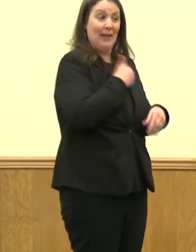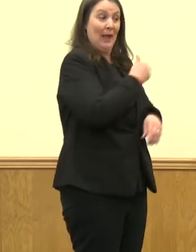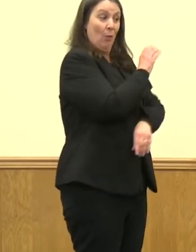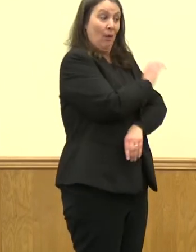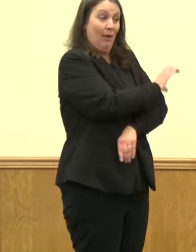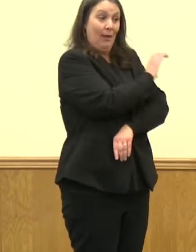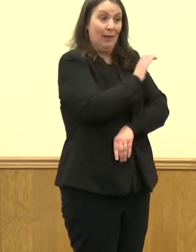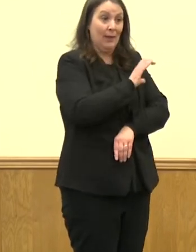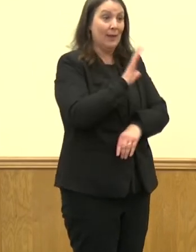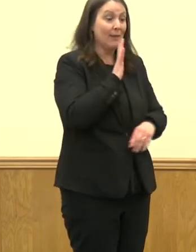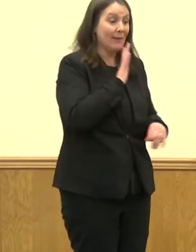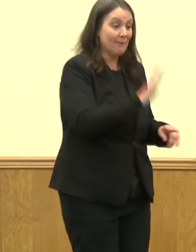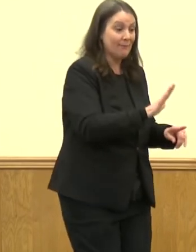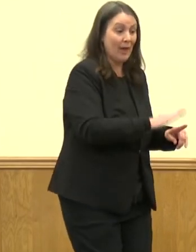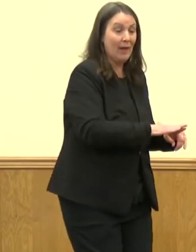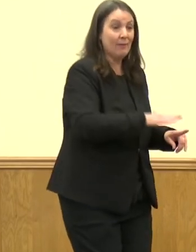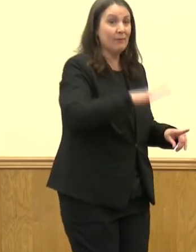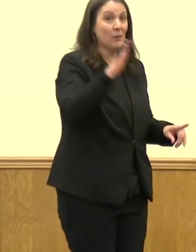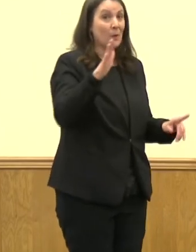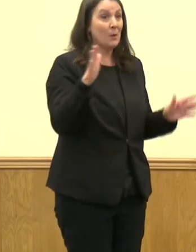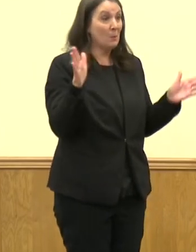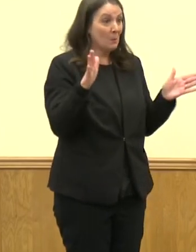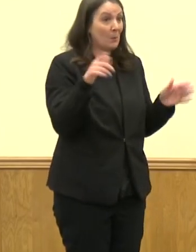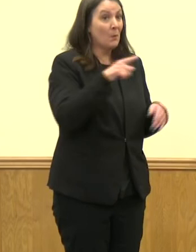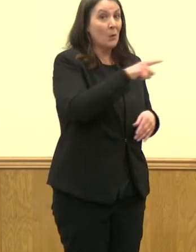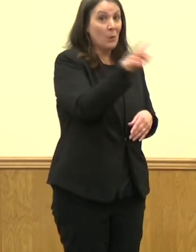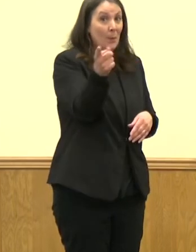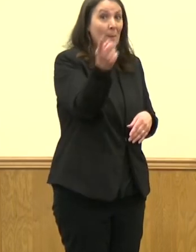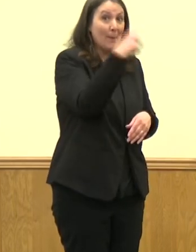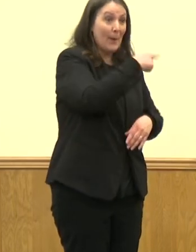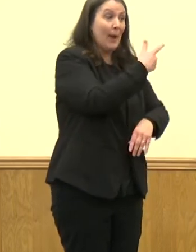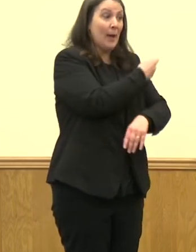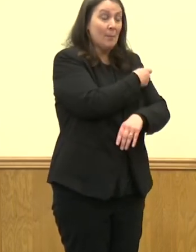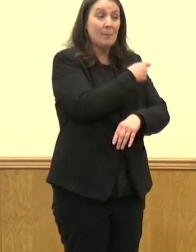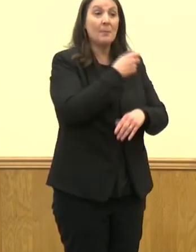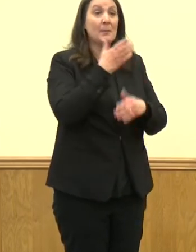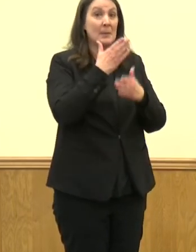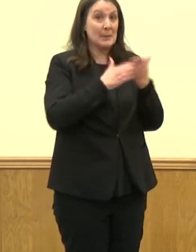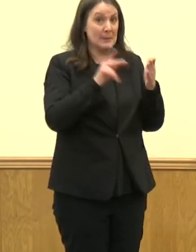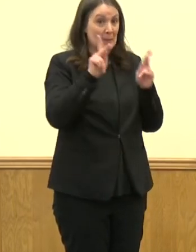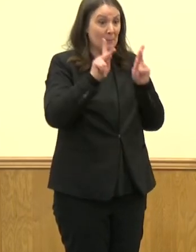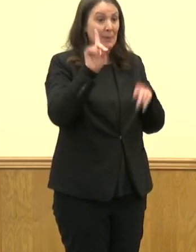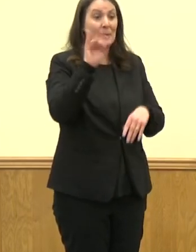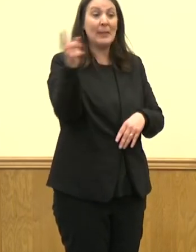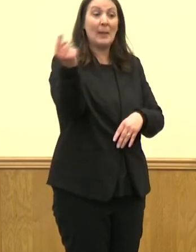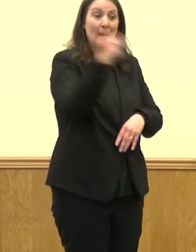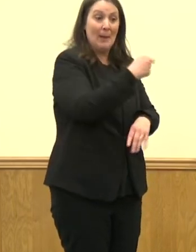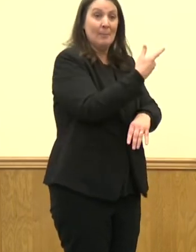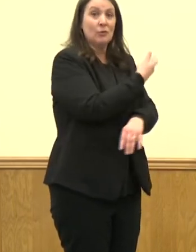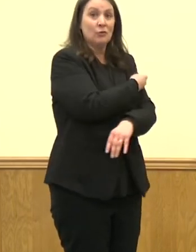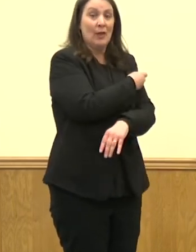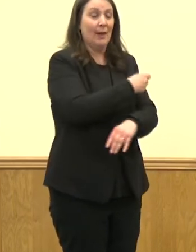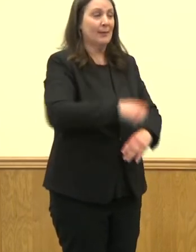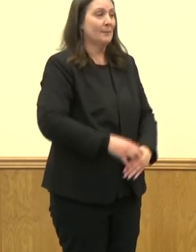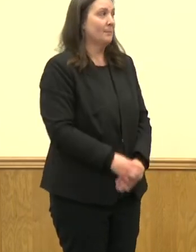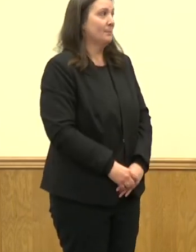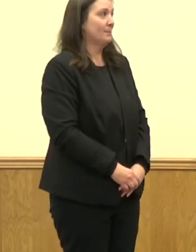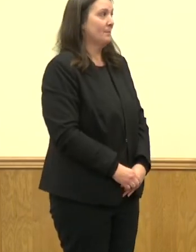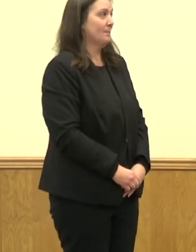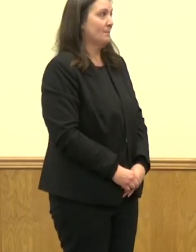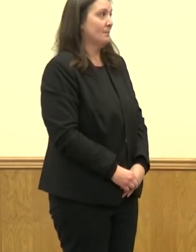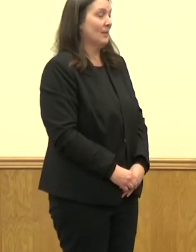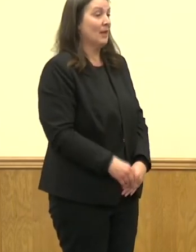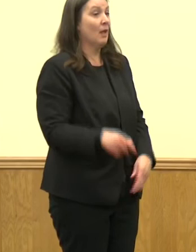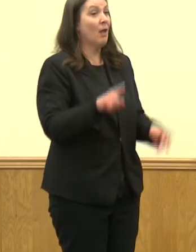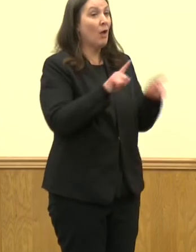and older. And so taking advantage of that, we've noticed that a lot of people have. I will say one of the things that I think we can always make sure we